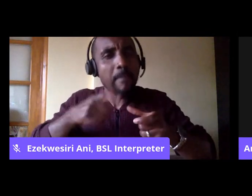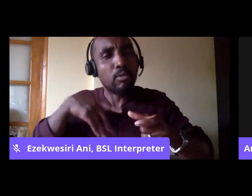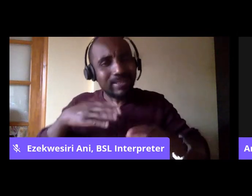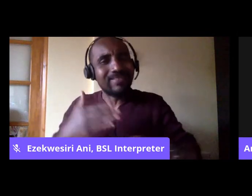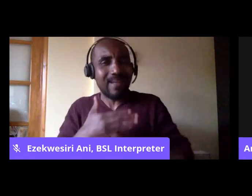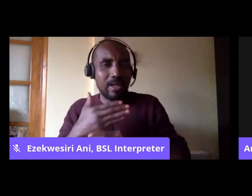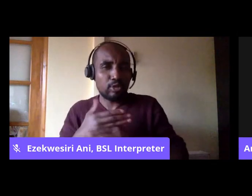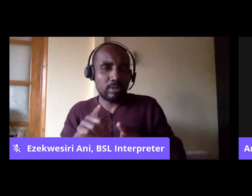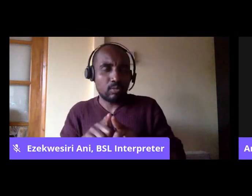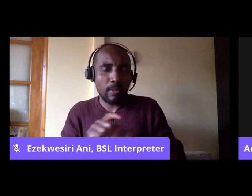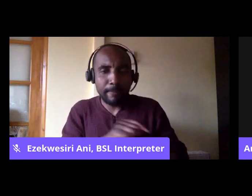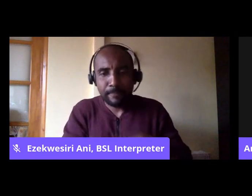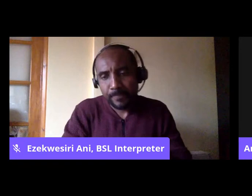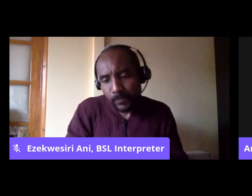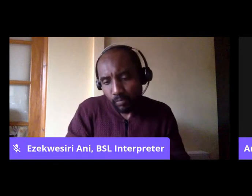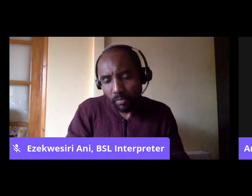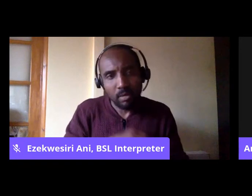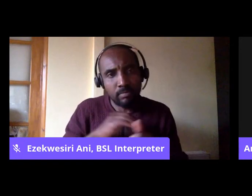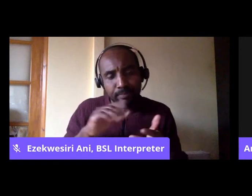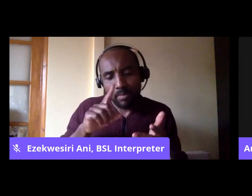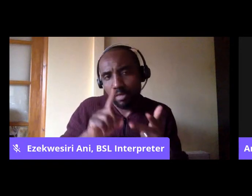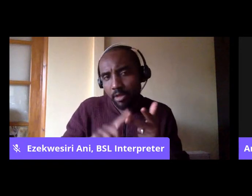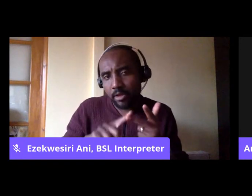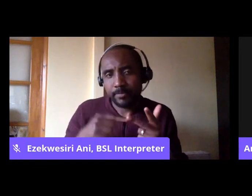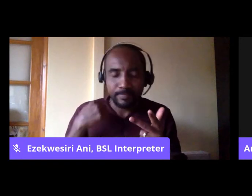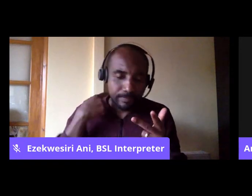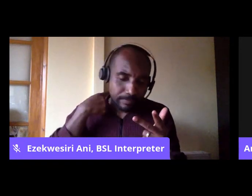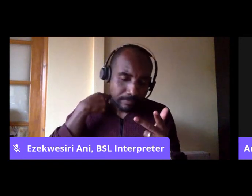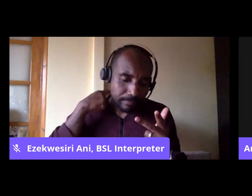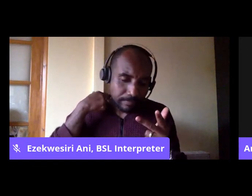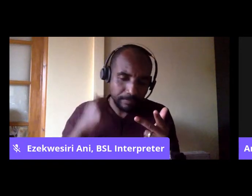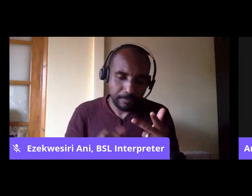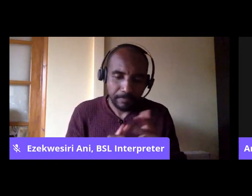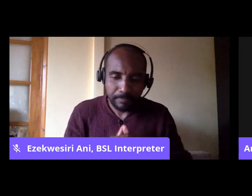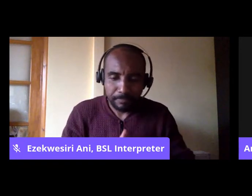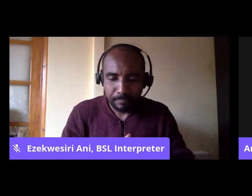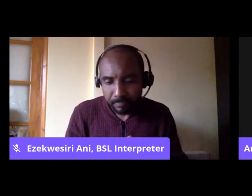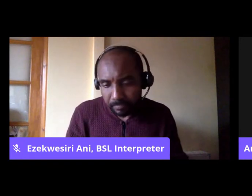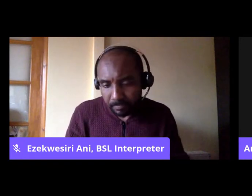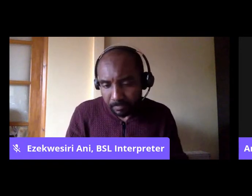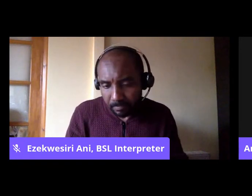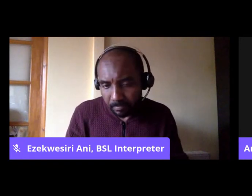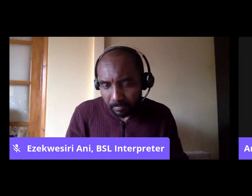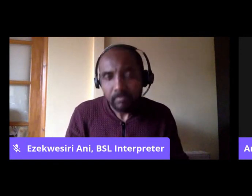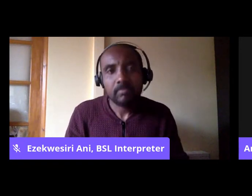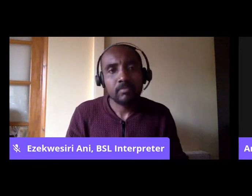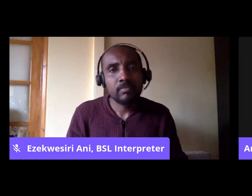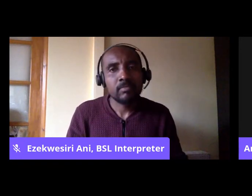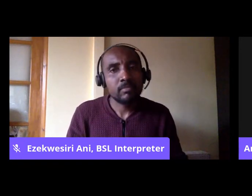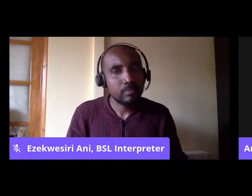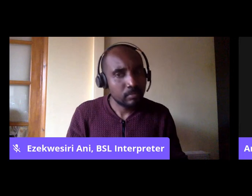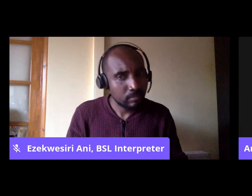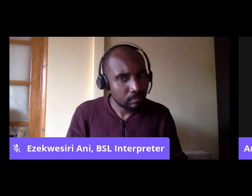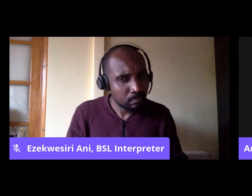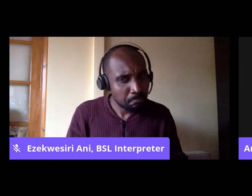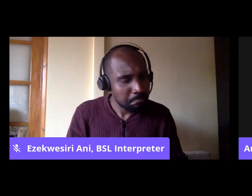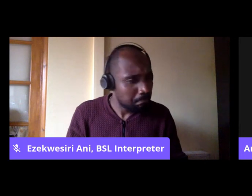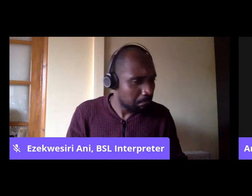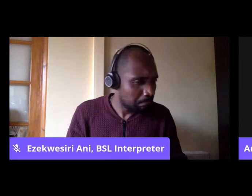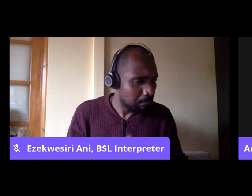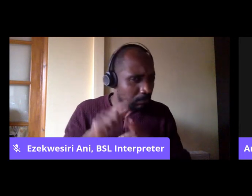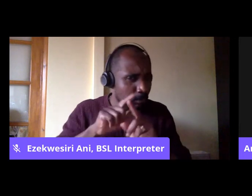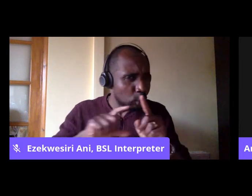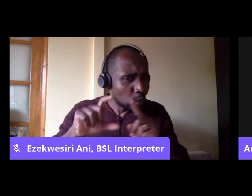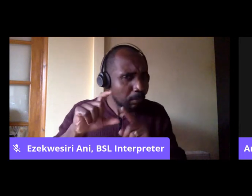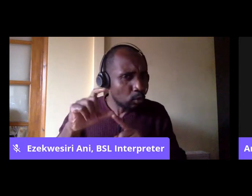And then I'd like to look at the community's principles. I'd like to give the example of the